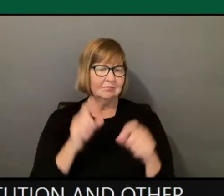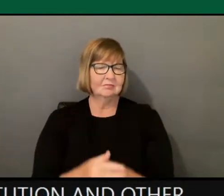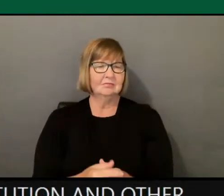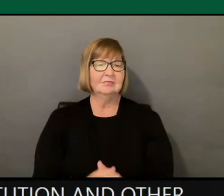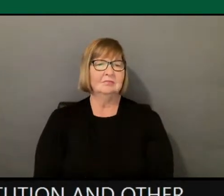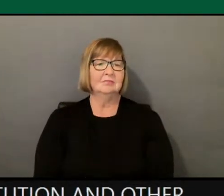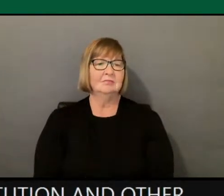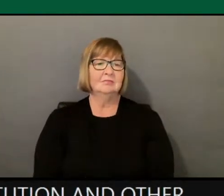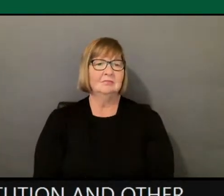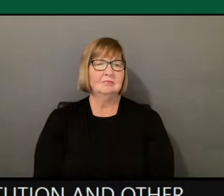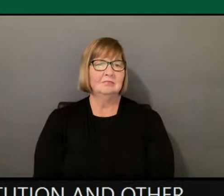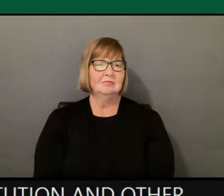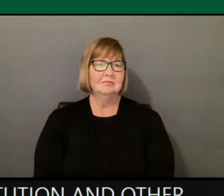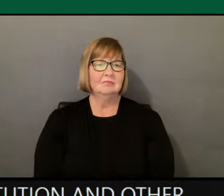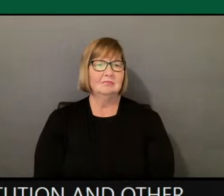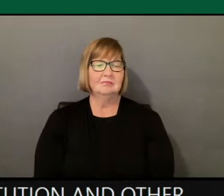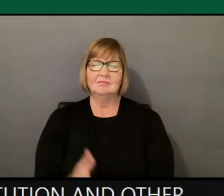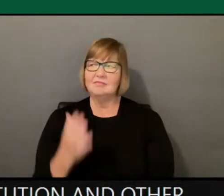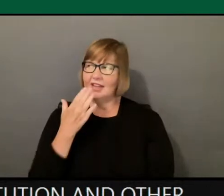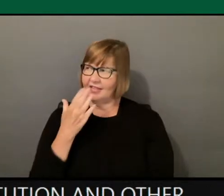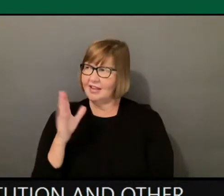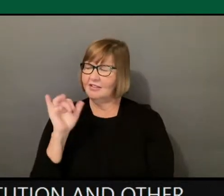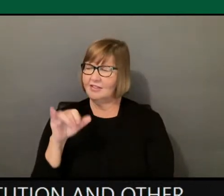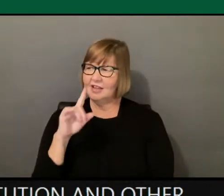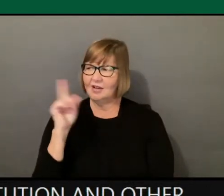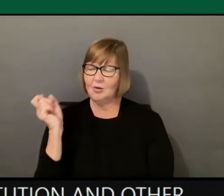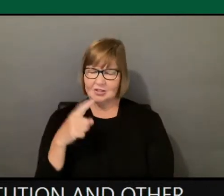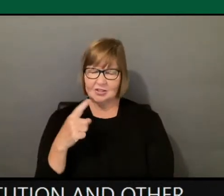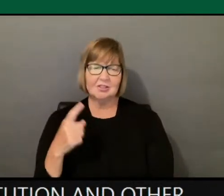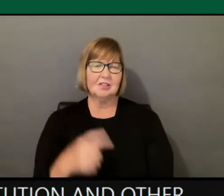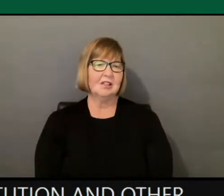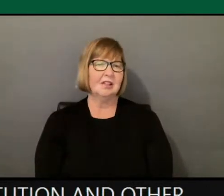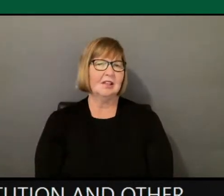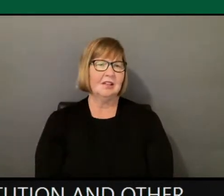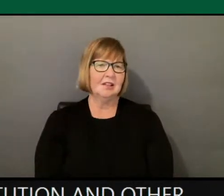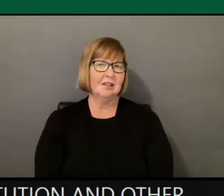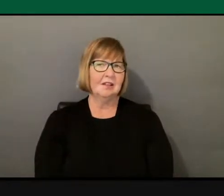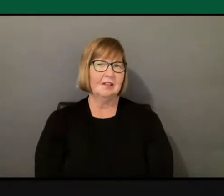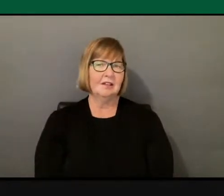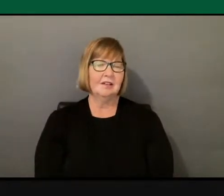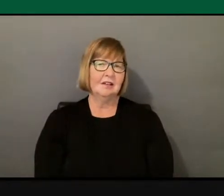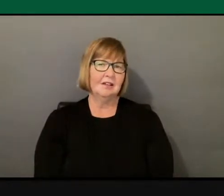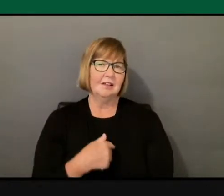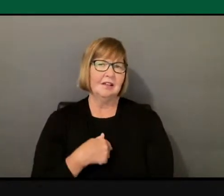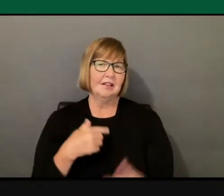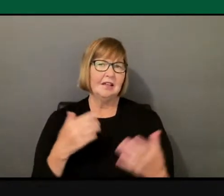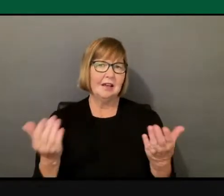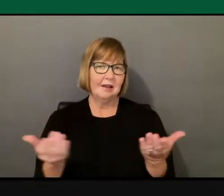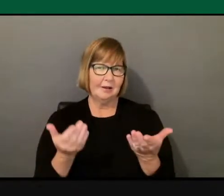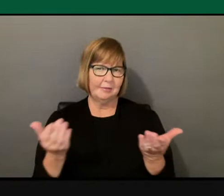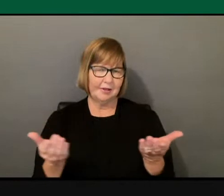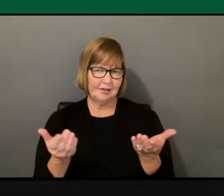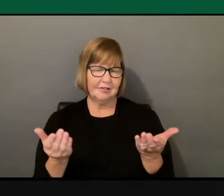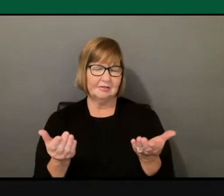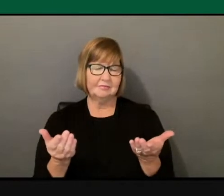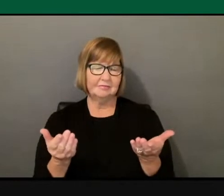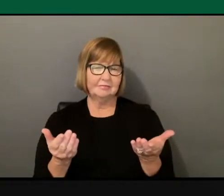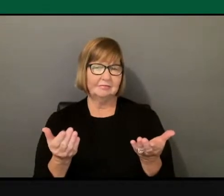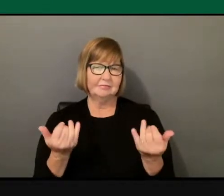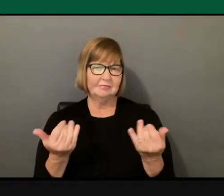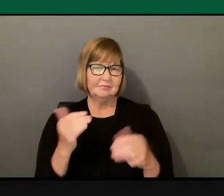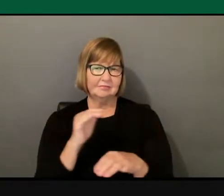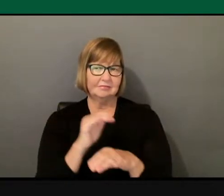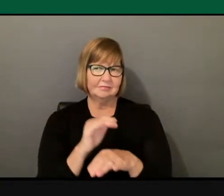Thank you for that question. Um, I am here this evening after